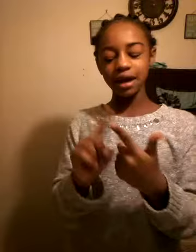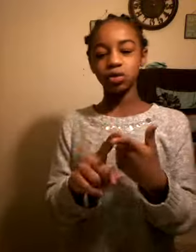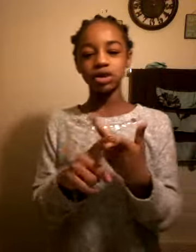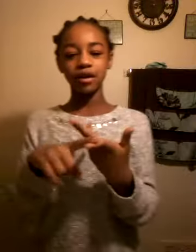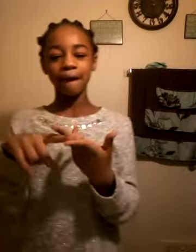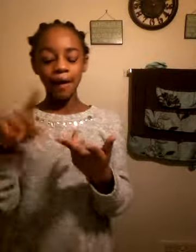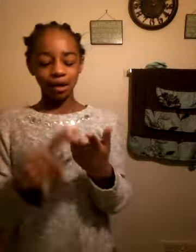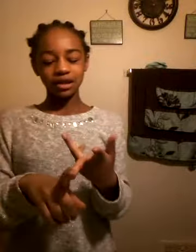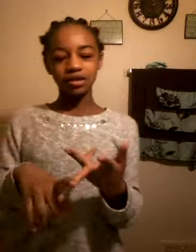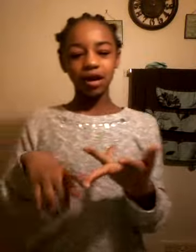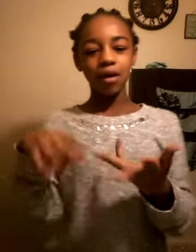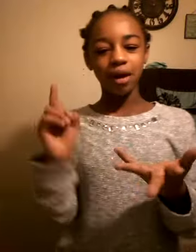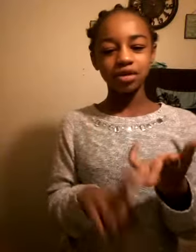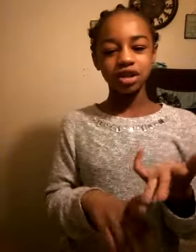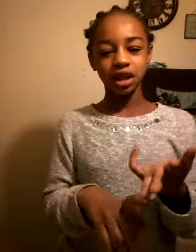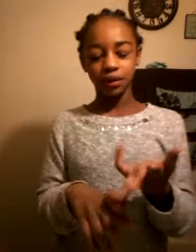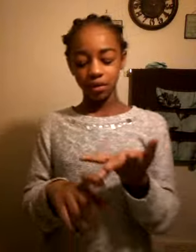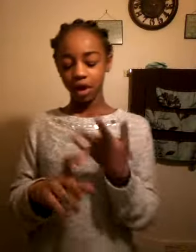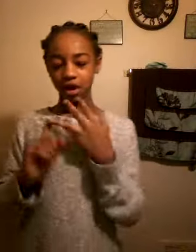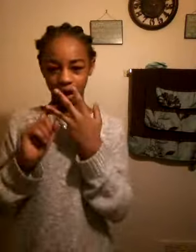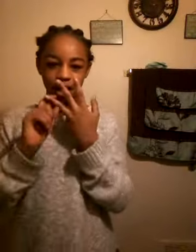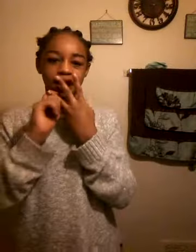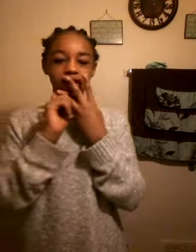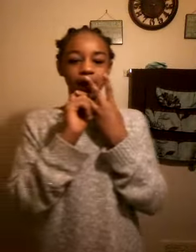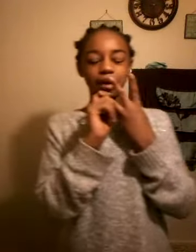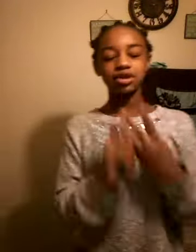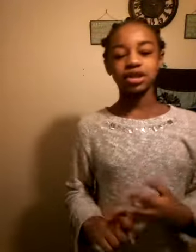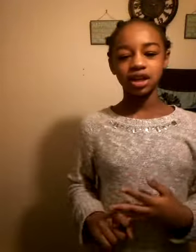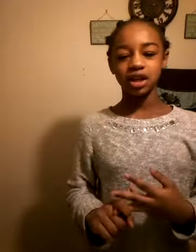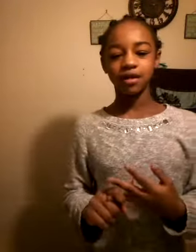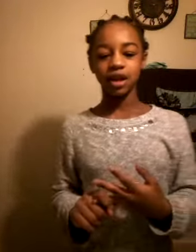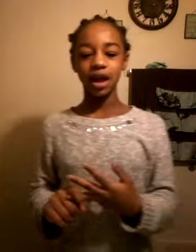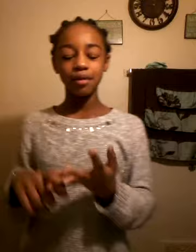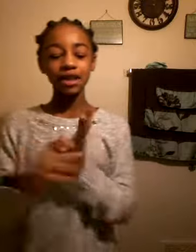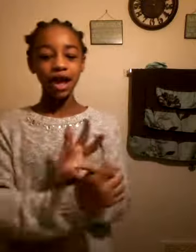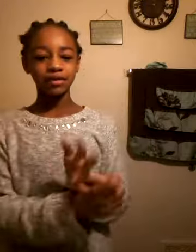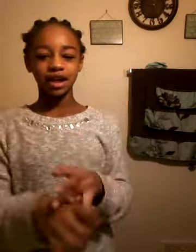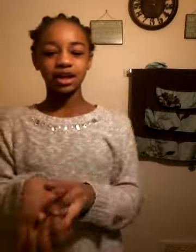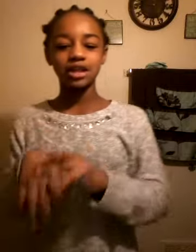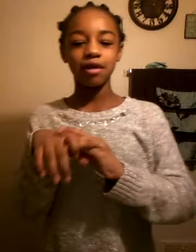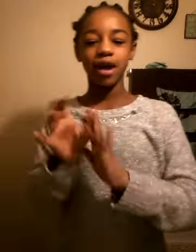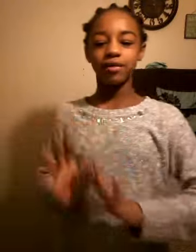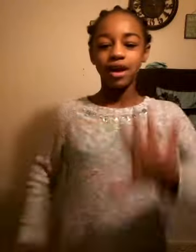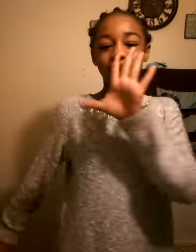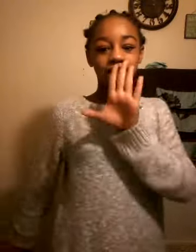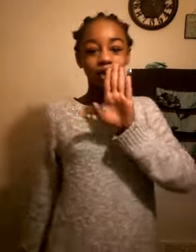my twitter my instagram my miss glee okay it's gonna have my miss glee and stuff like that and my lively that's my five that's my